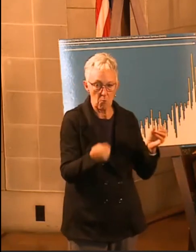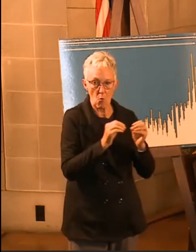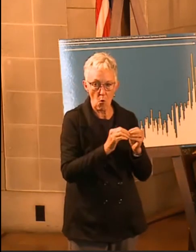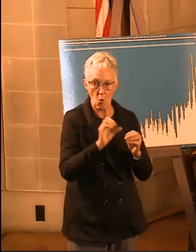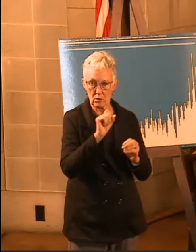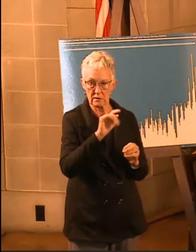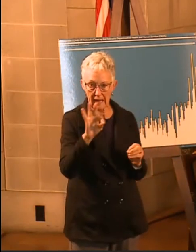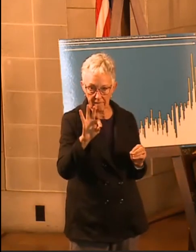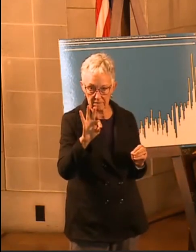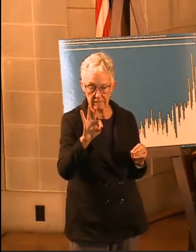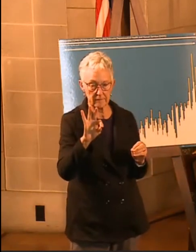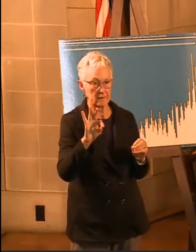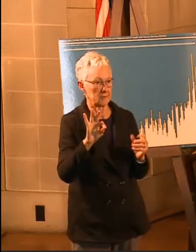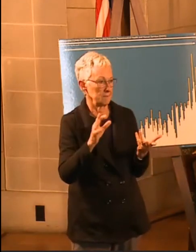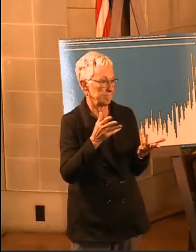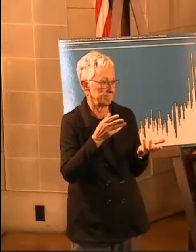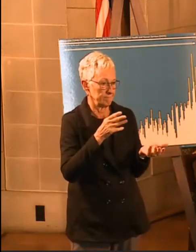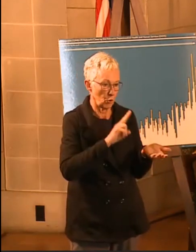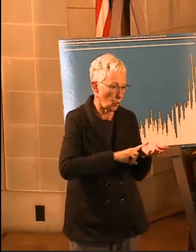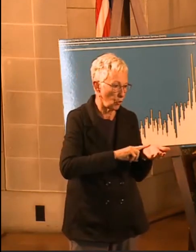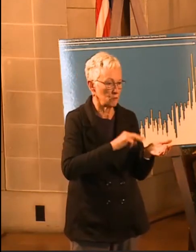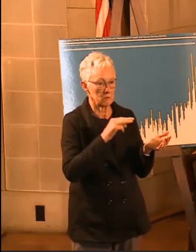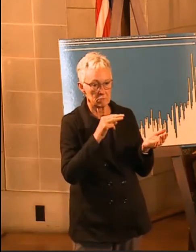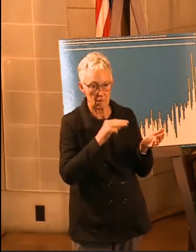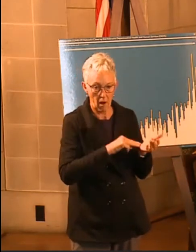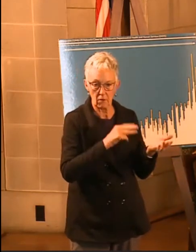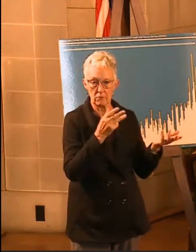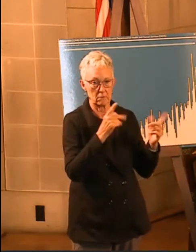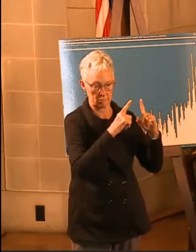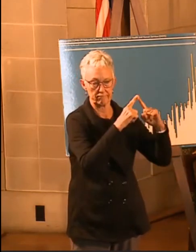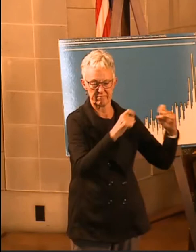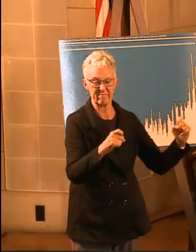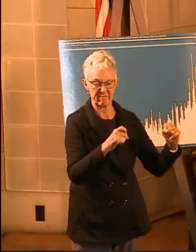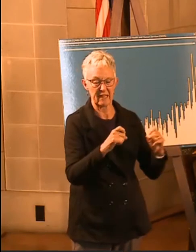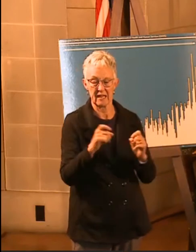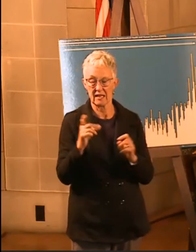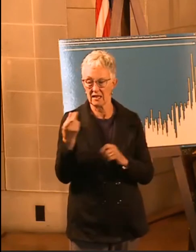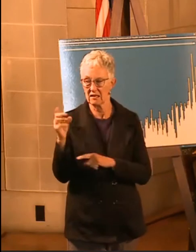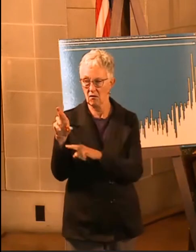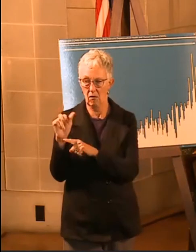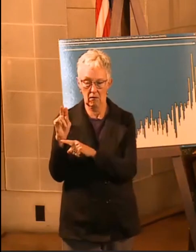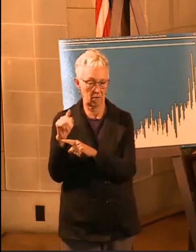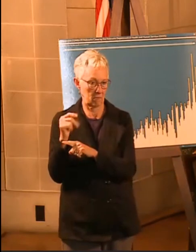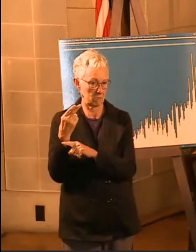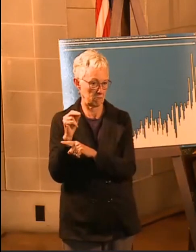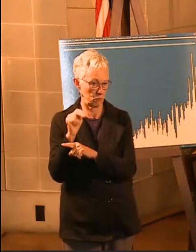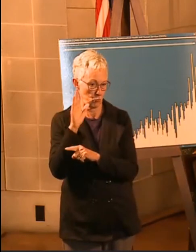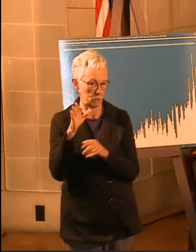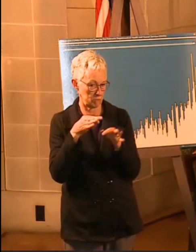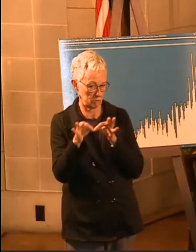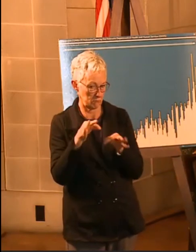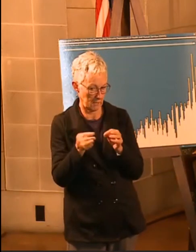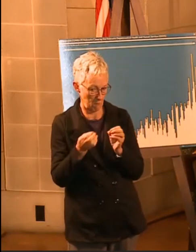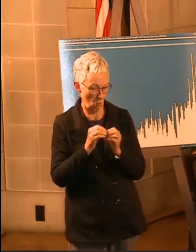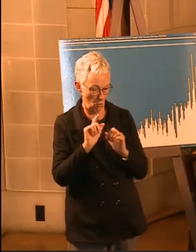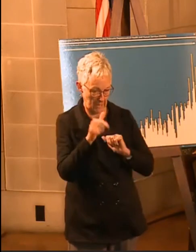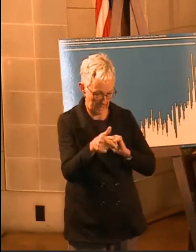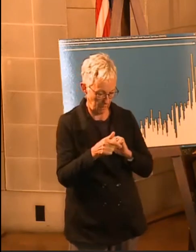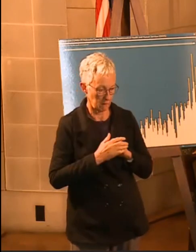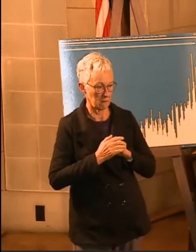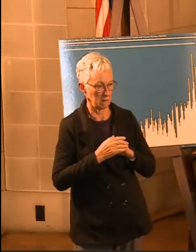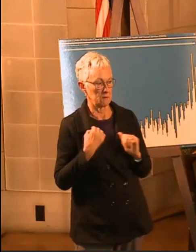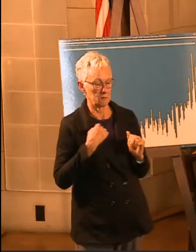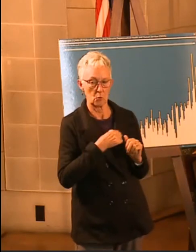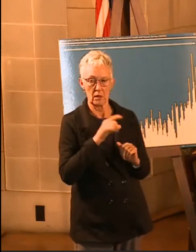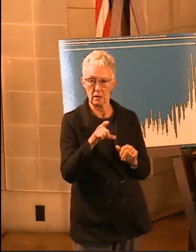a variety of different types of staffing. And Dr. Anton will go into more detail with regard to how that will work. But that will be one of the ways that we can make sure